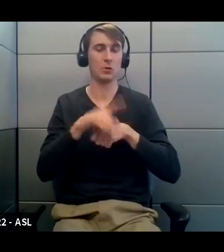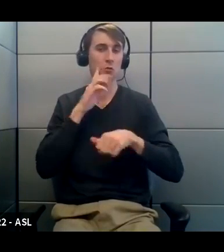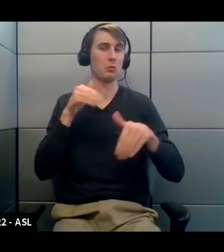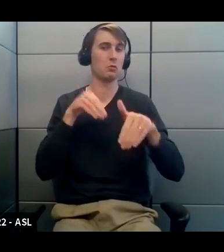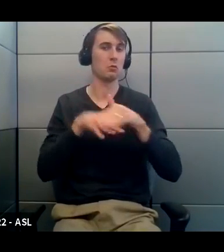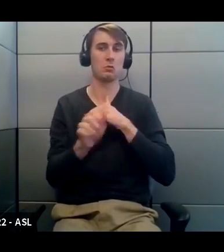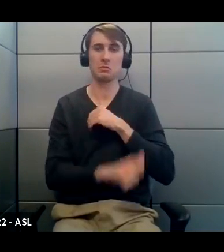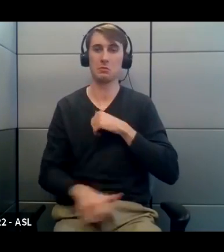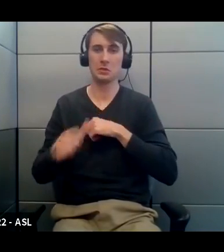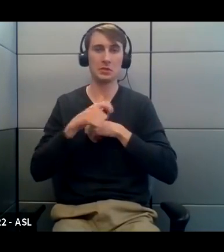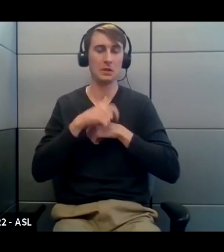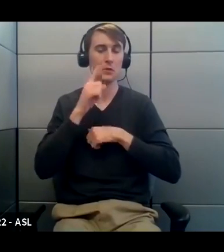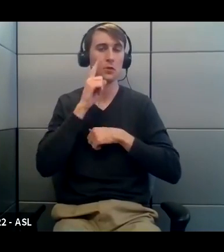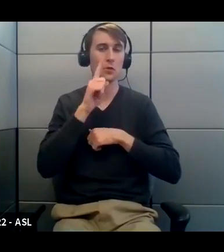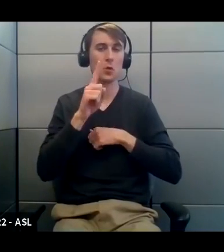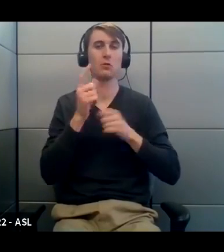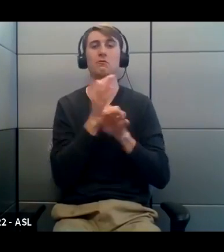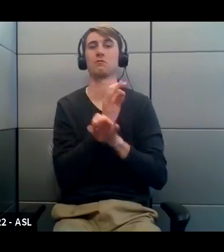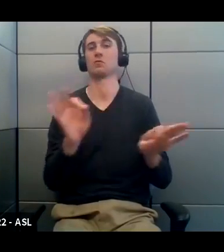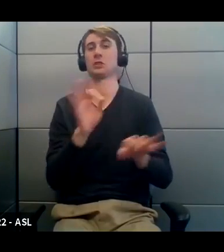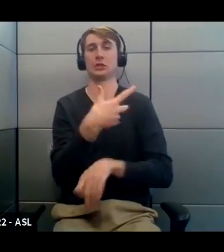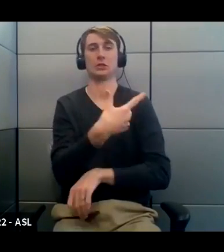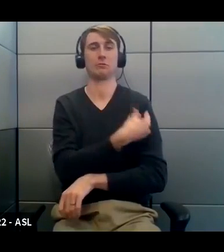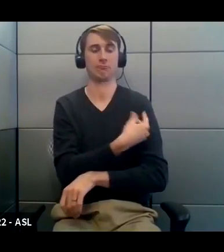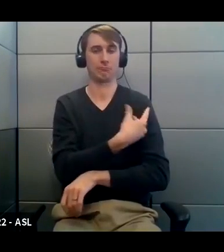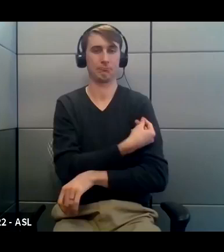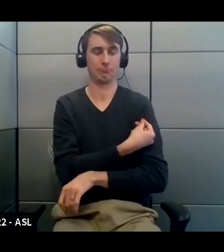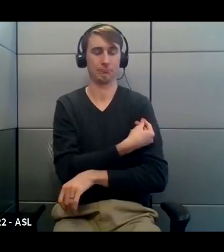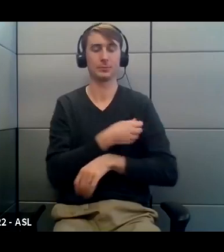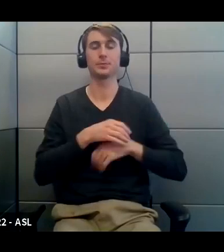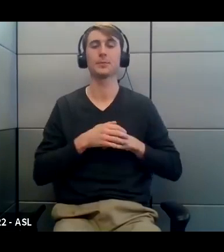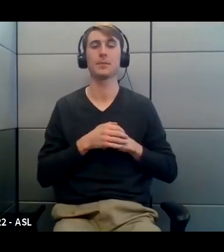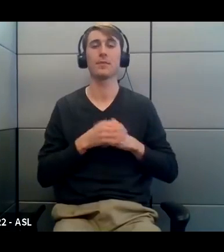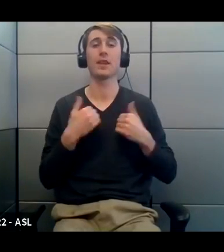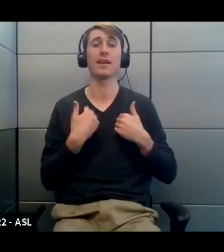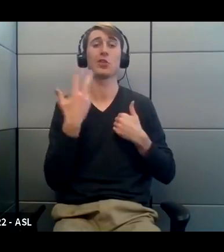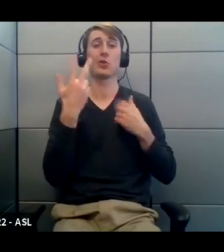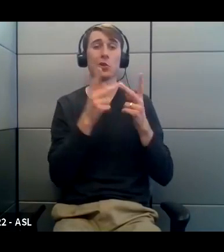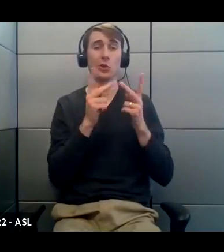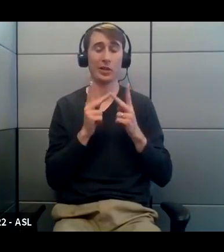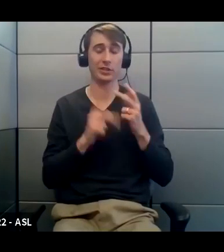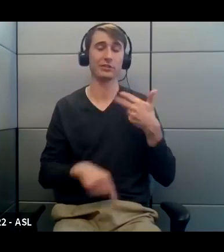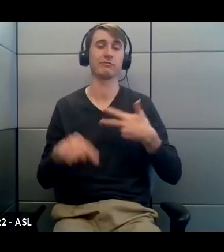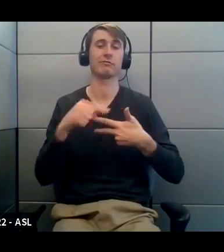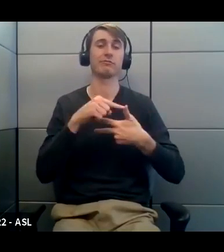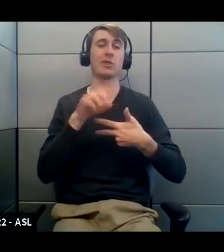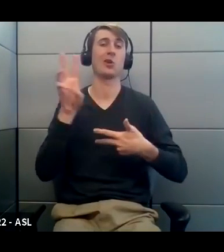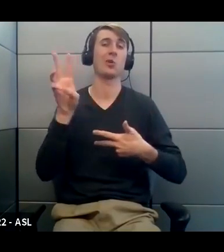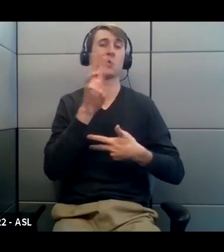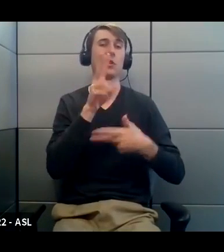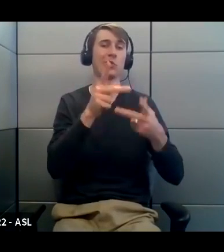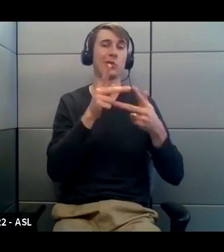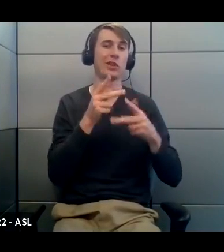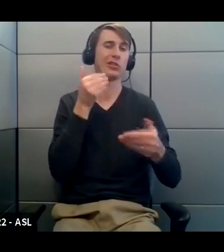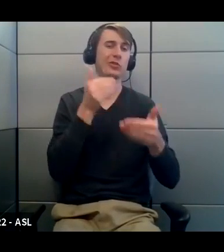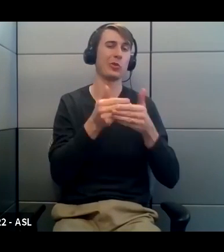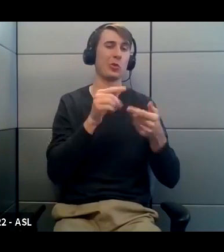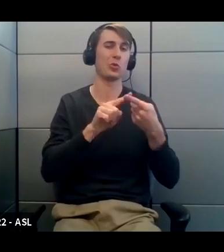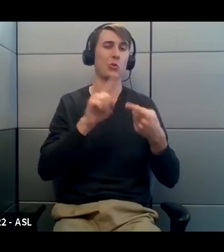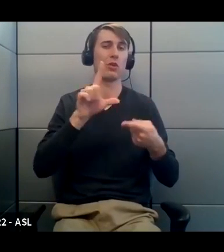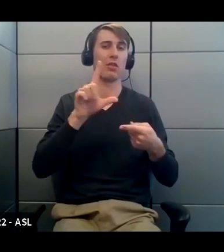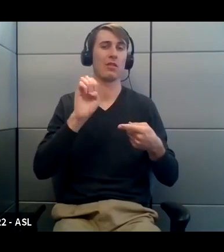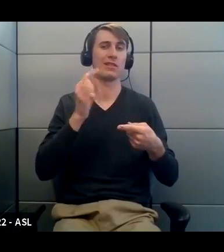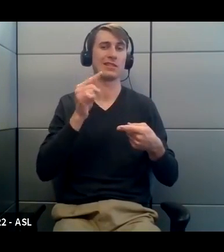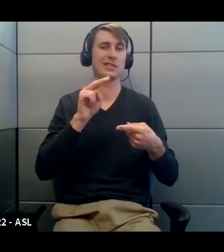for a free COVID vaccine. We've got those three locations. There's the West location that is out by the Legends. It's the